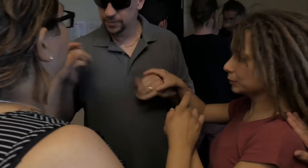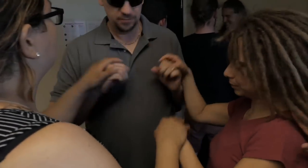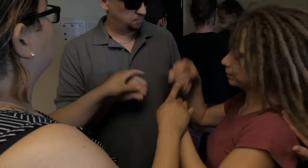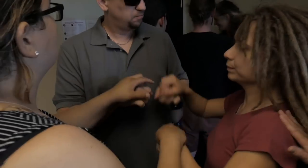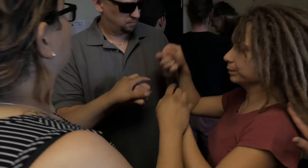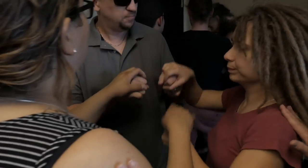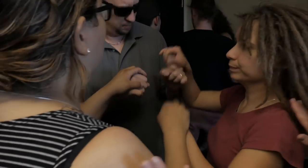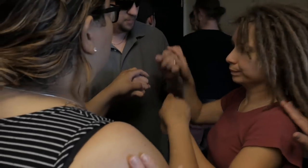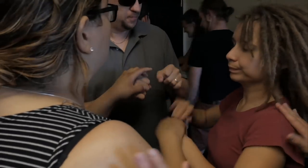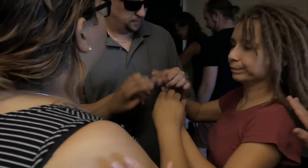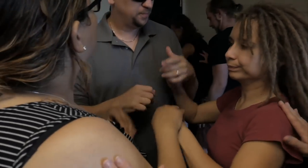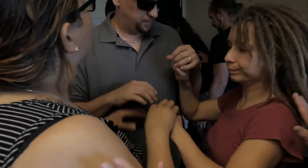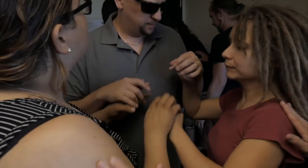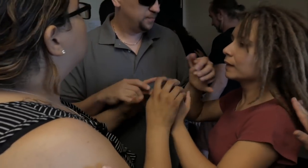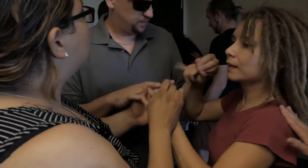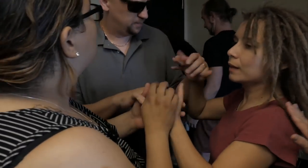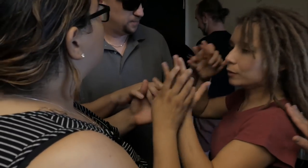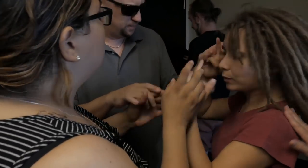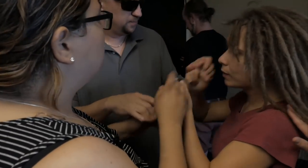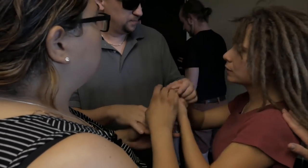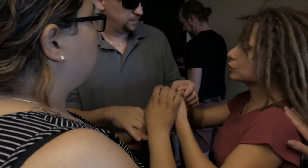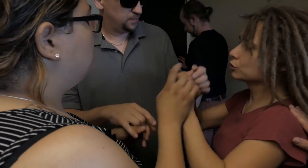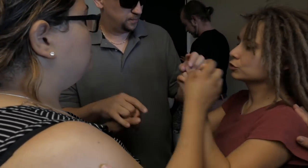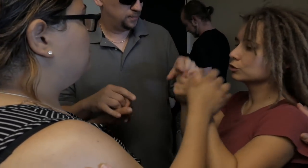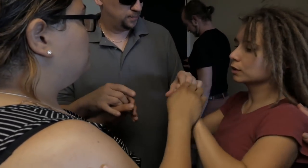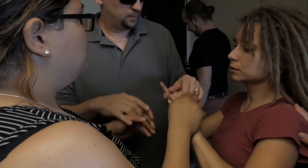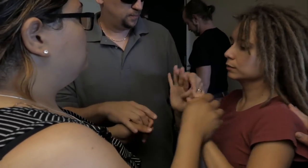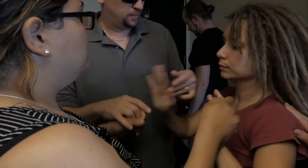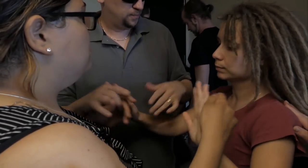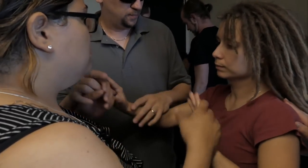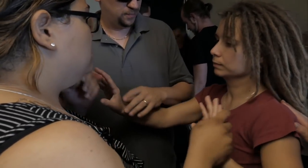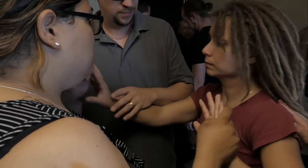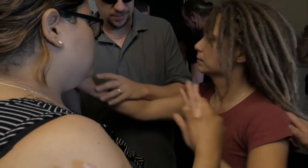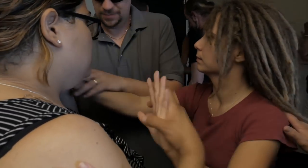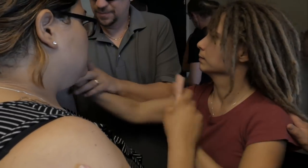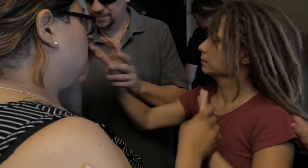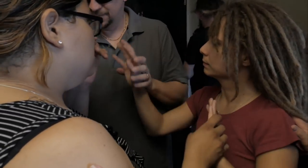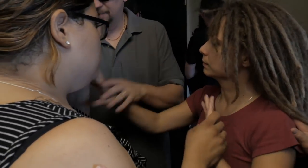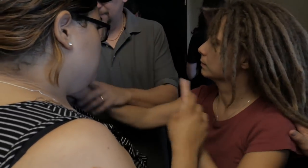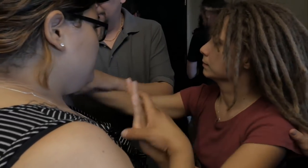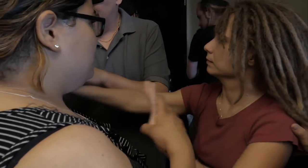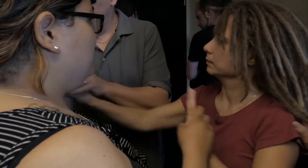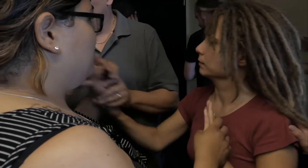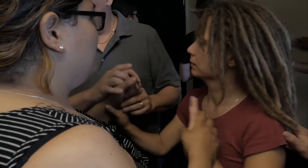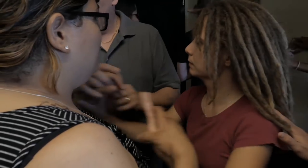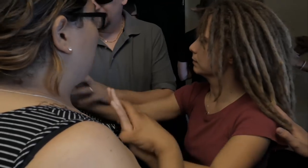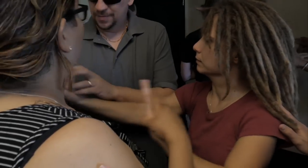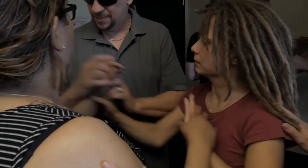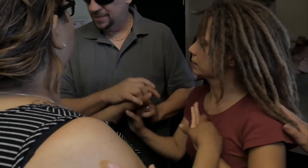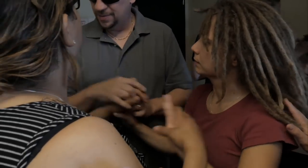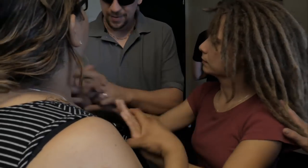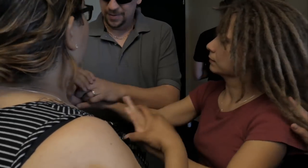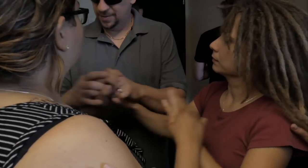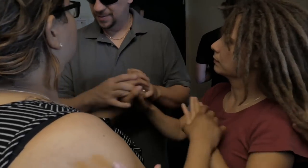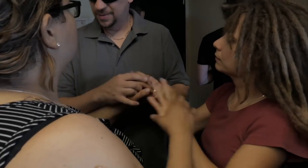Yeah, exactly. Let's change it so that we're pushing on the patron's hands instead of shoulders.